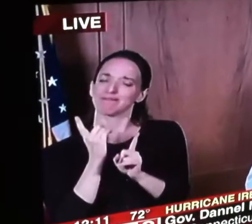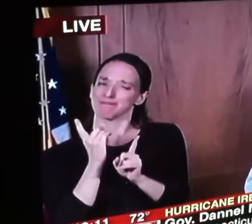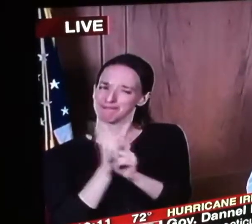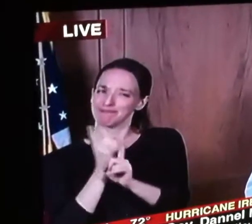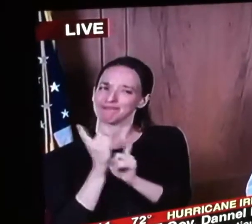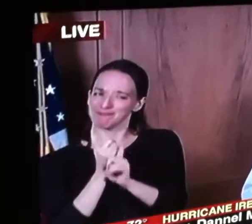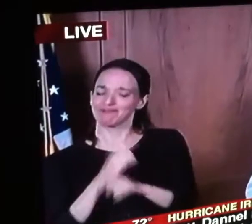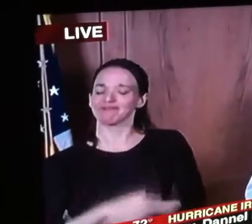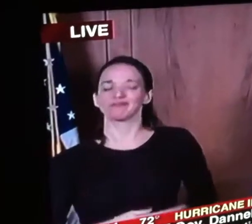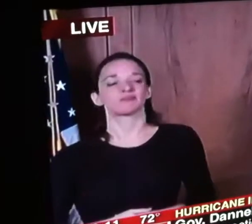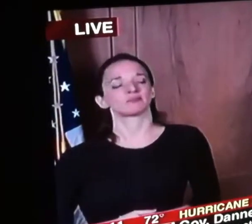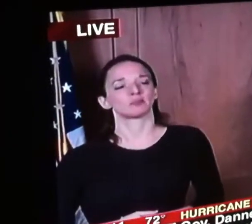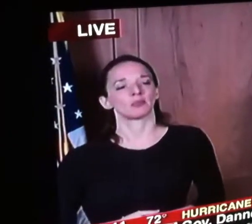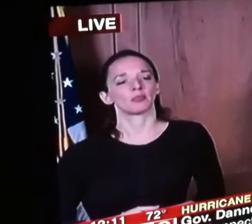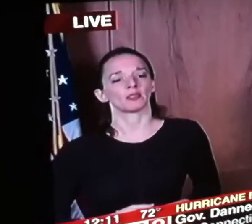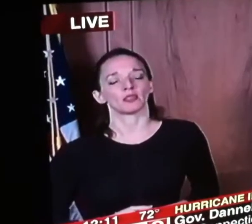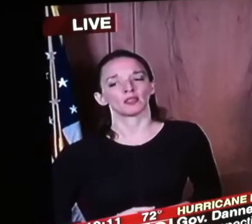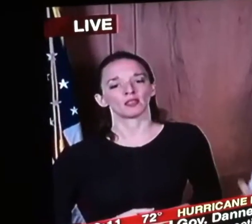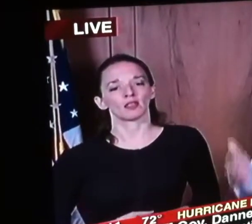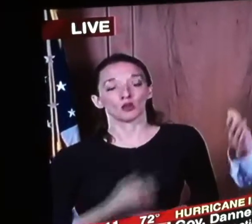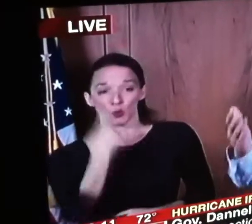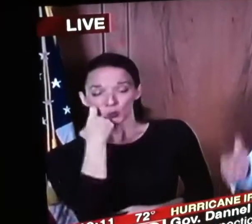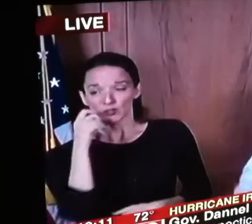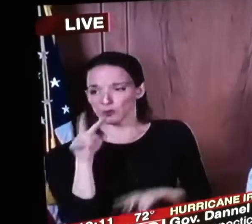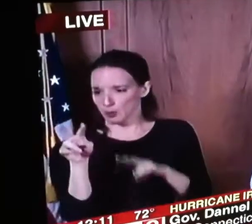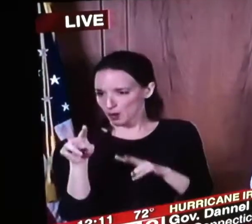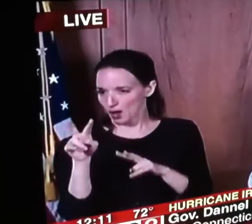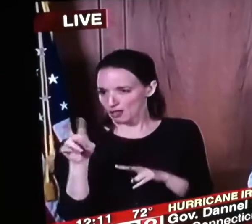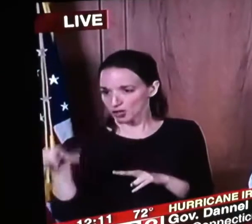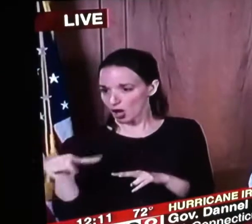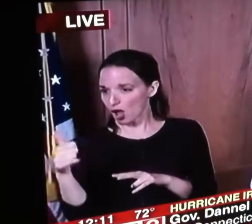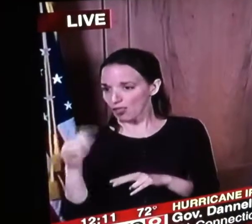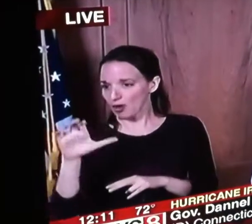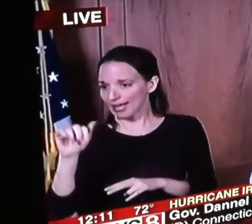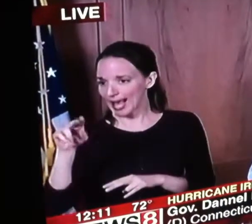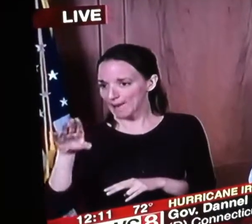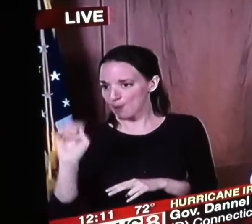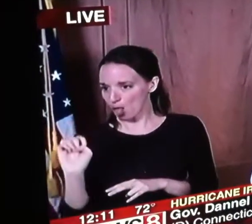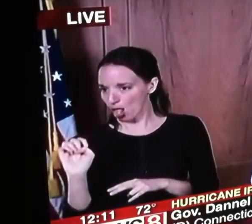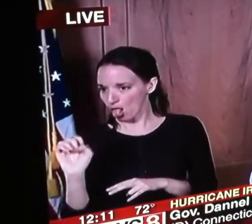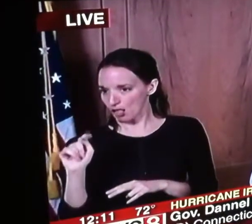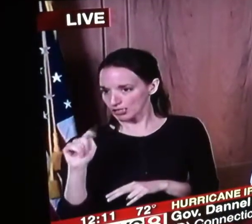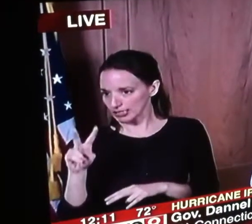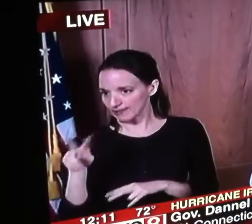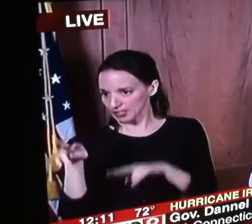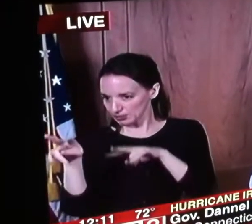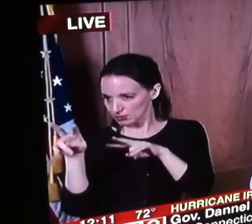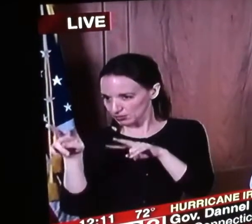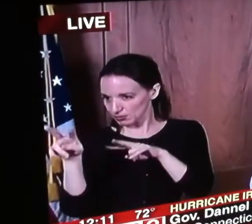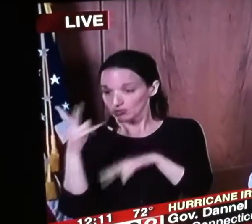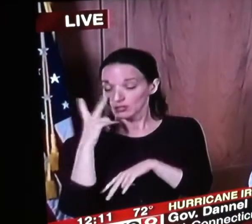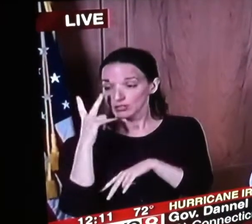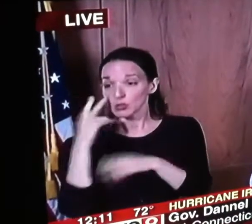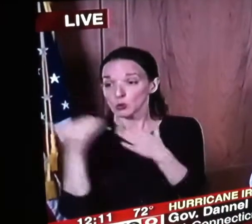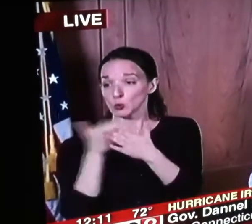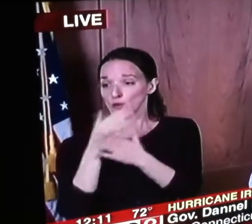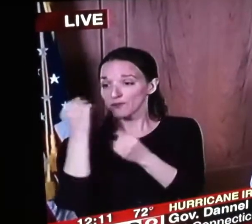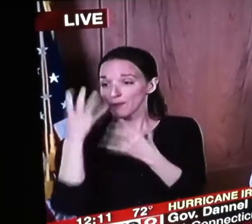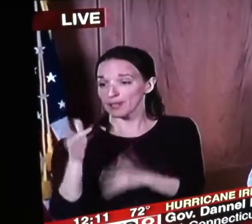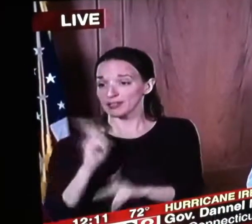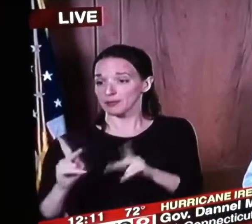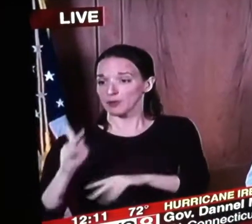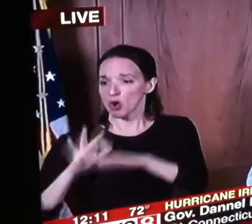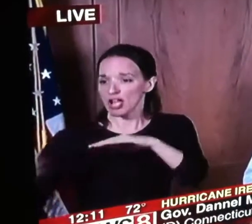another cable station to try to get some more current information if they have some people out in the field I